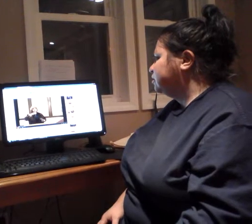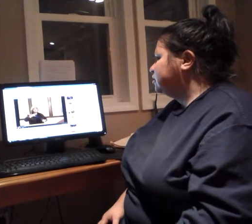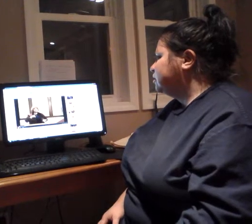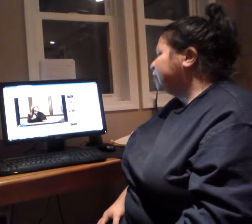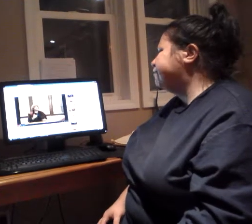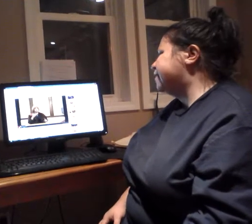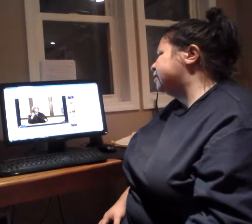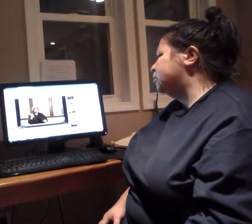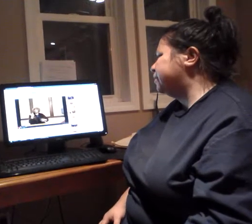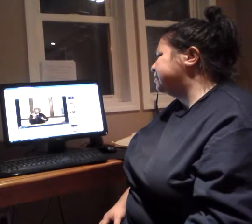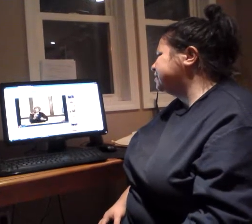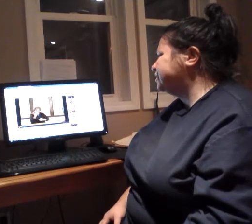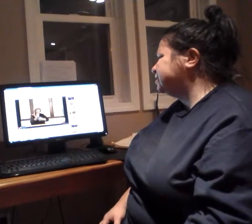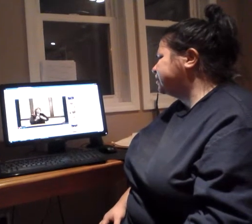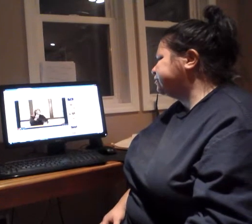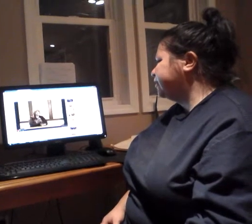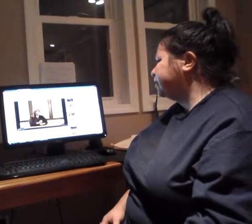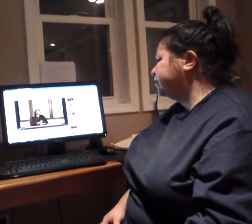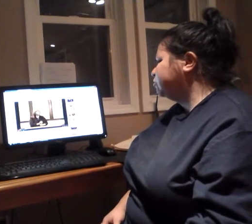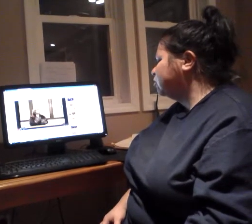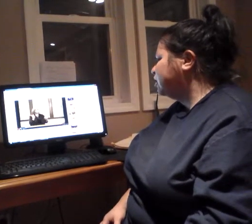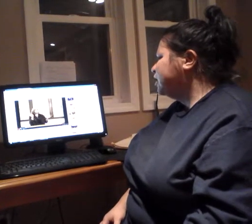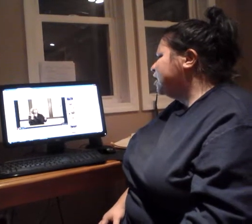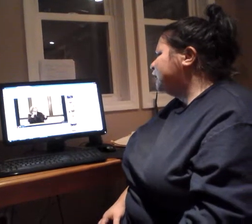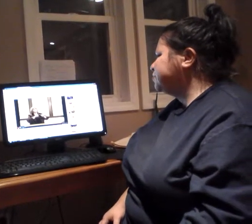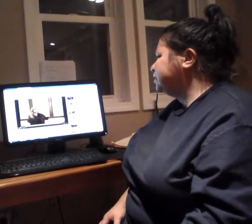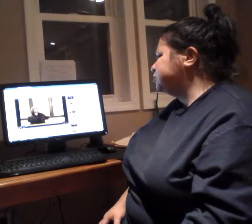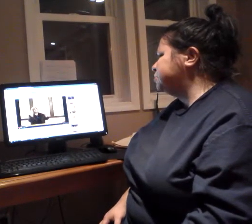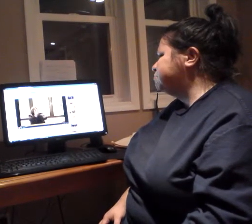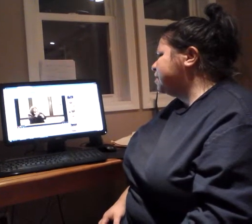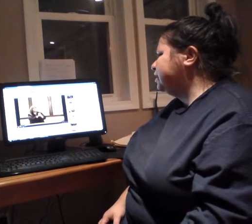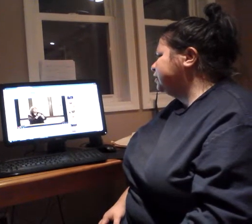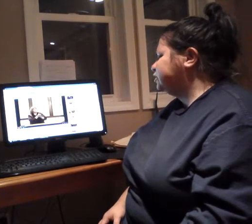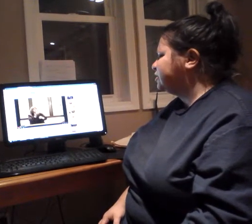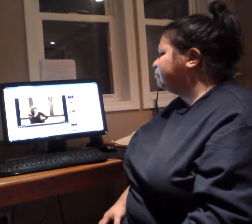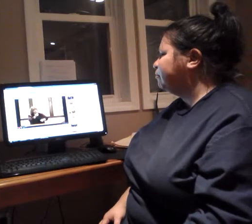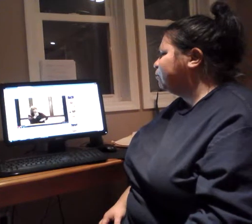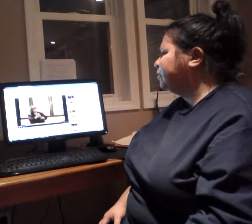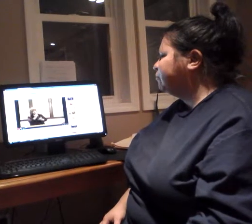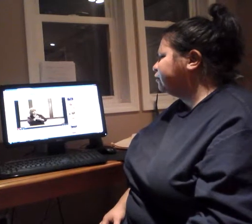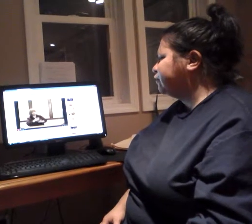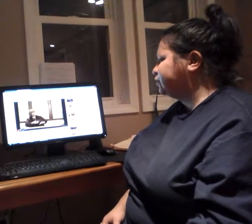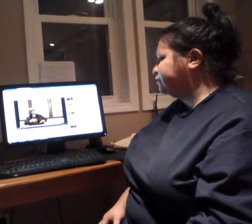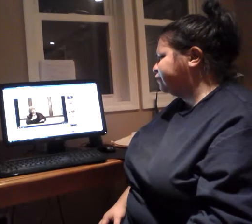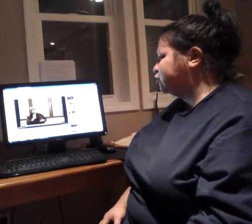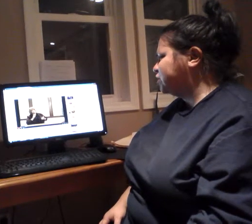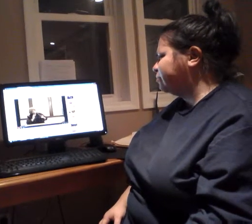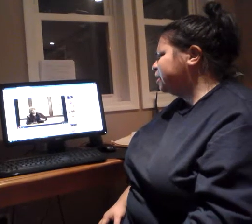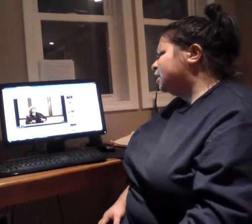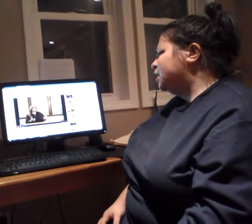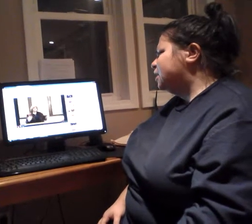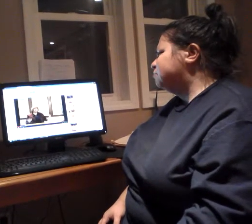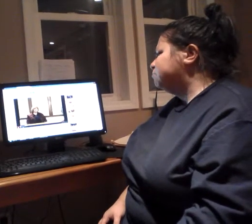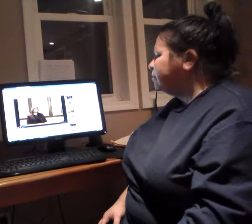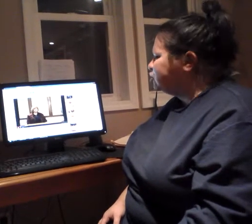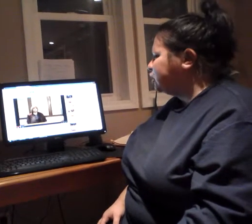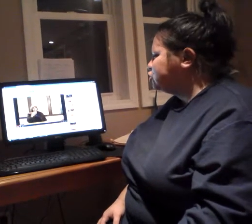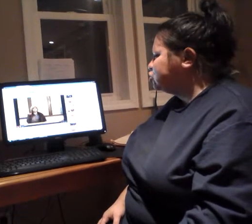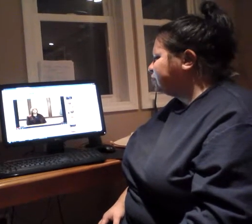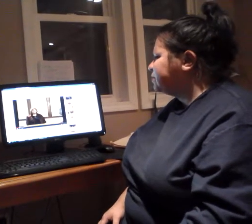I'm fed up it's not satisfying anymore up to know it's been many years I want to look for a different job maybe change jobs how